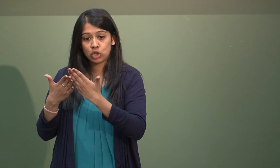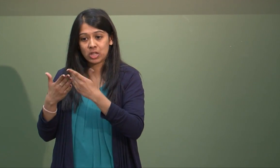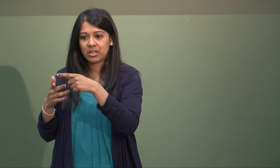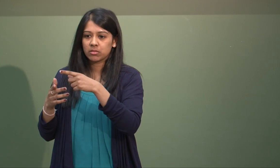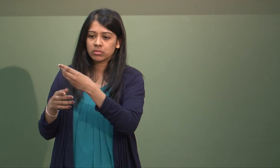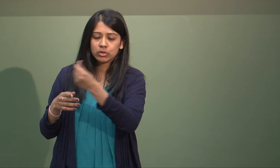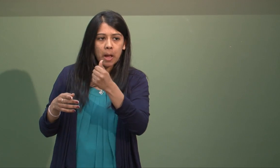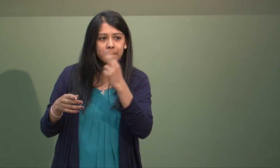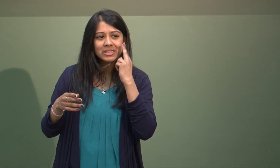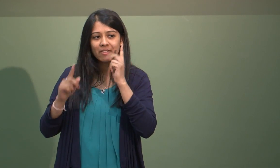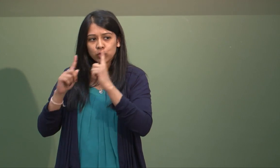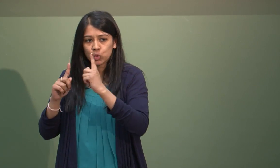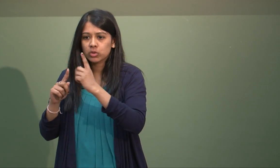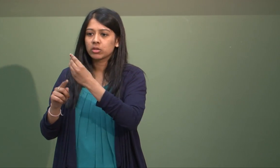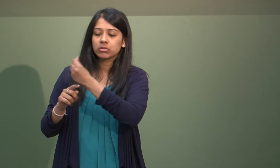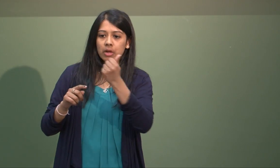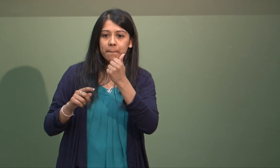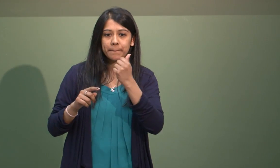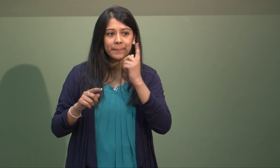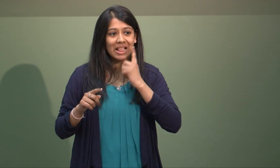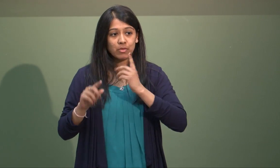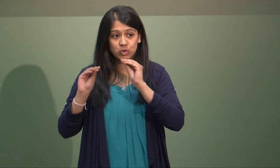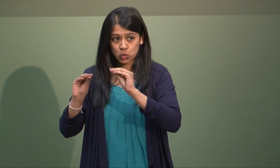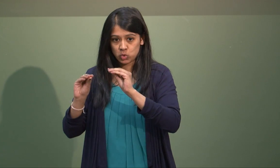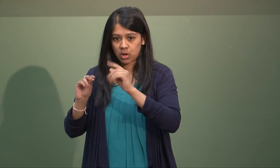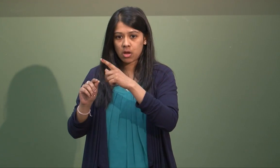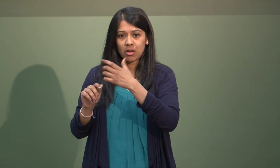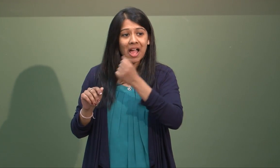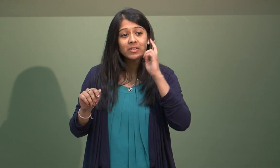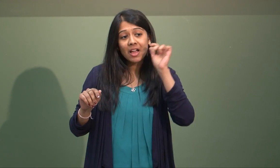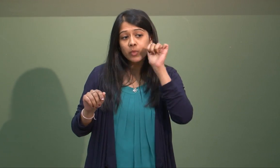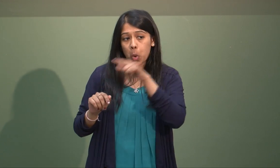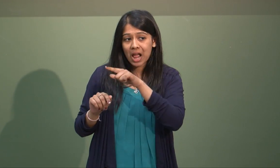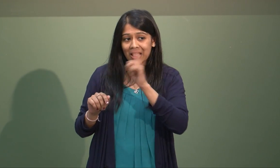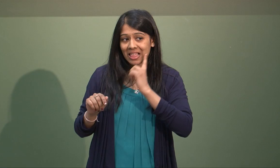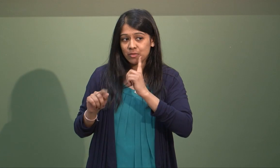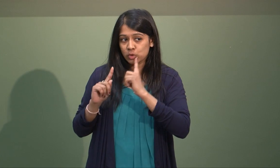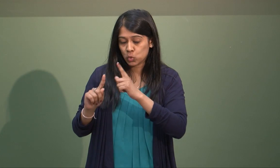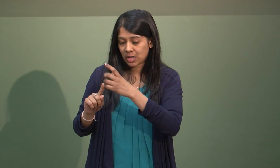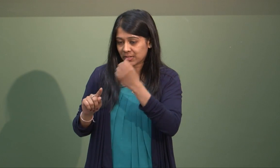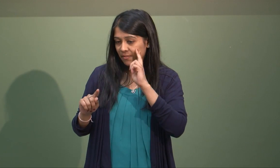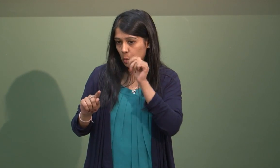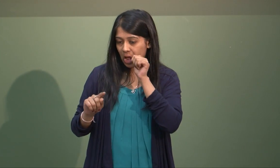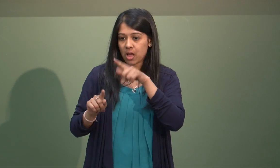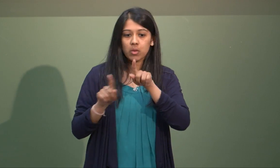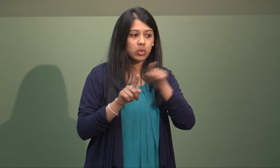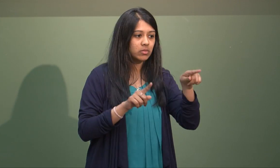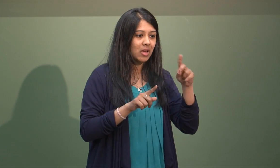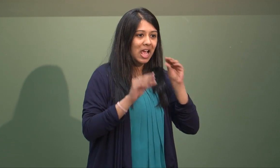So there was deaf studies, there were some deaf students and some hearing students but the hearing students were particularly deaf